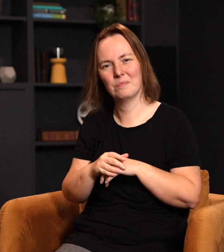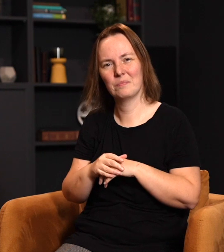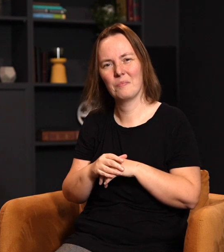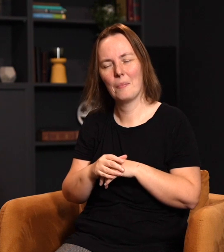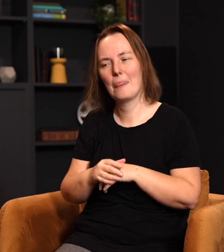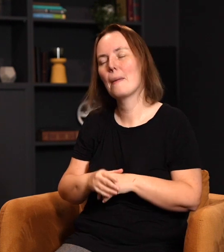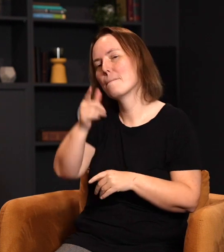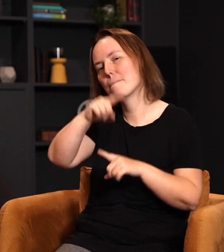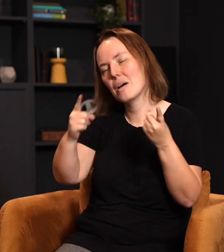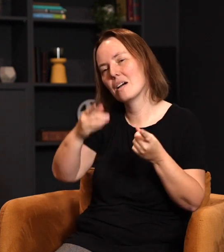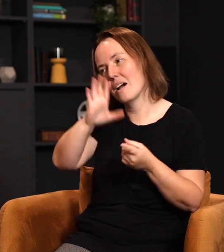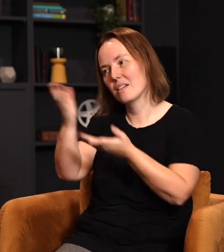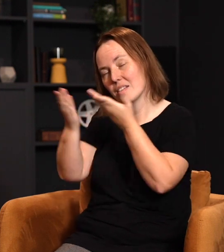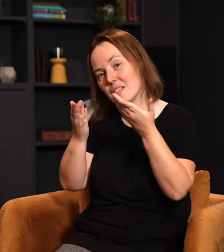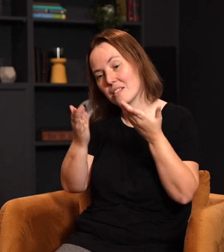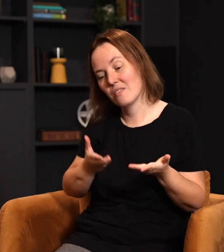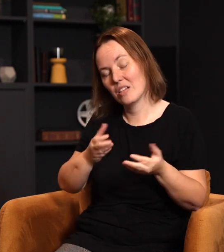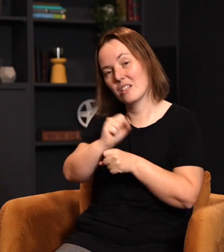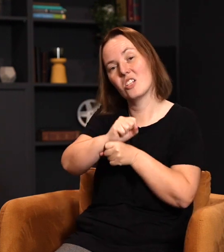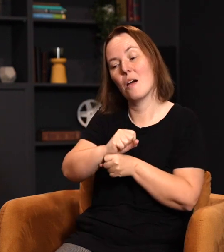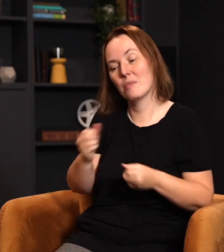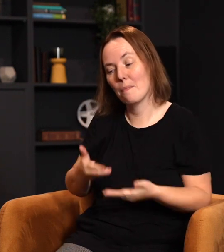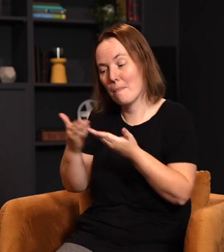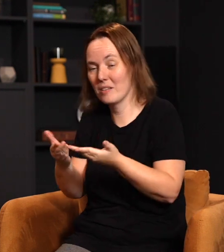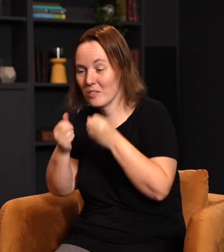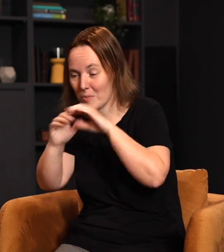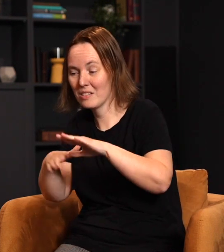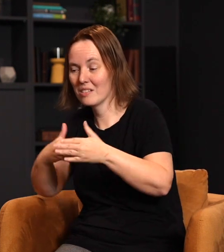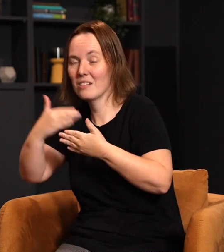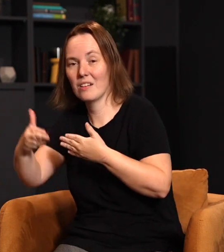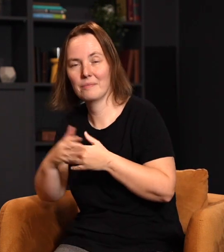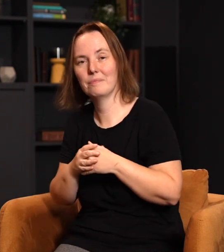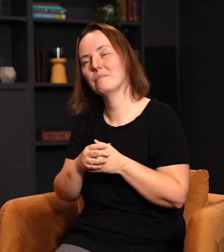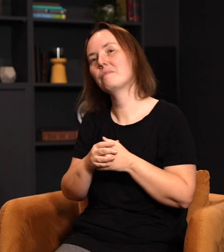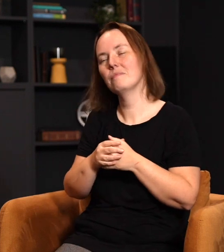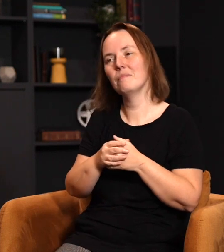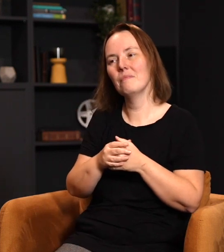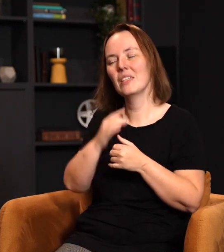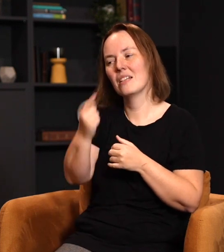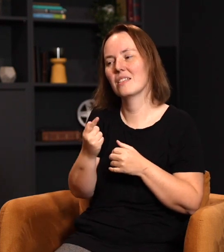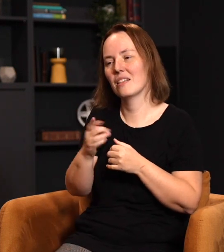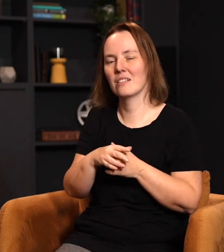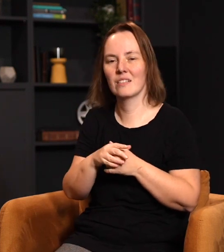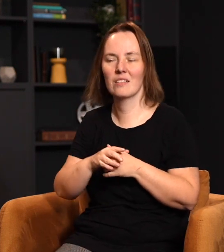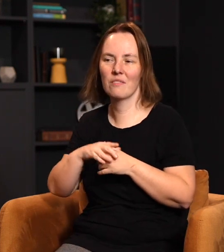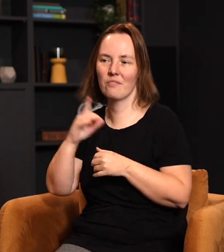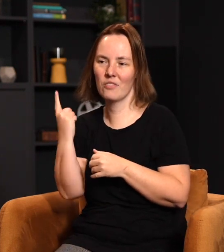has given us an assignment to pass those blessings along. I said it in the first service. I don't know if this is true or not. It's not the first time I lied.